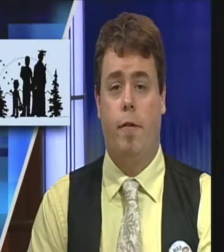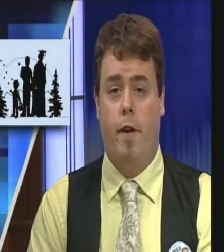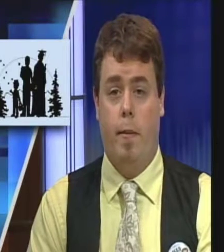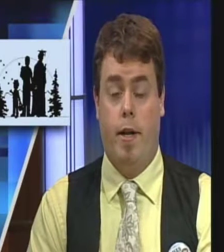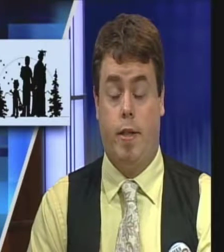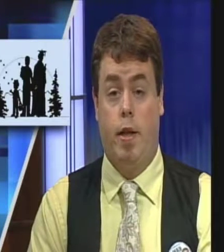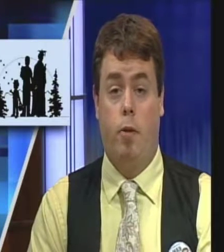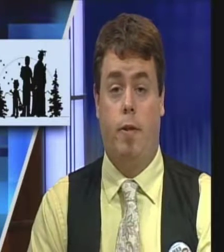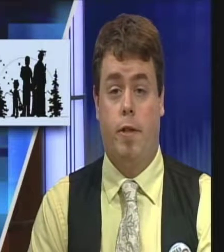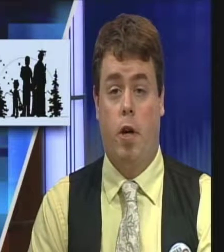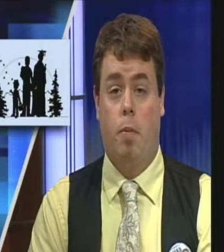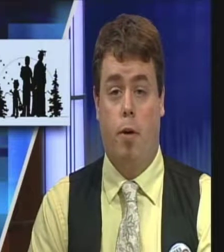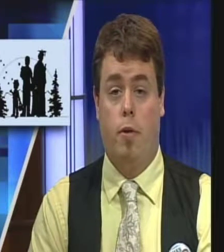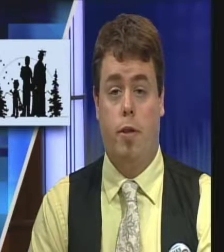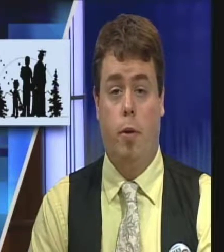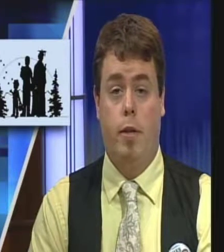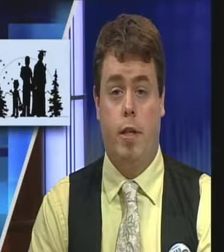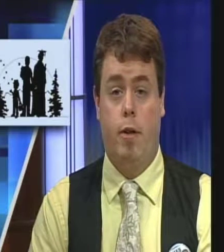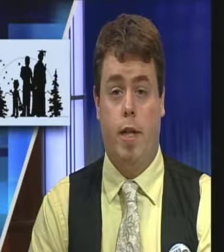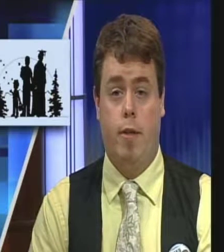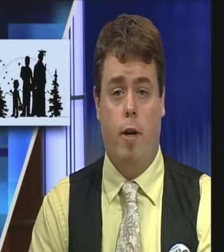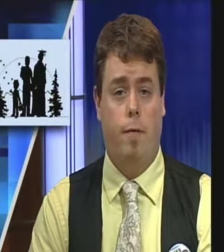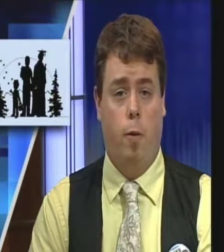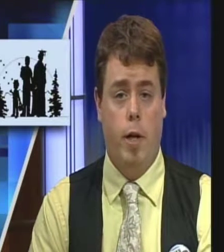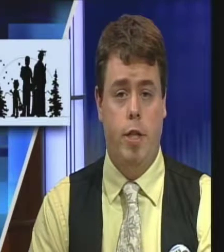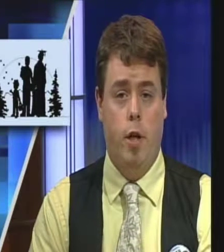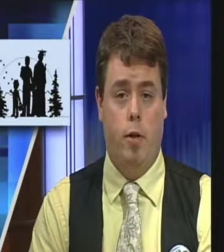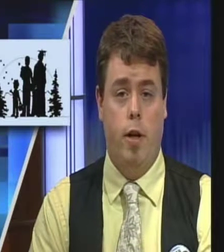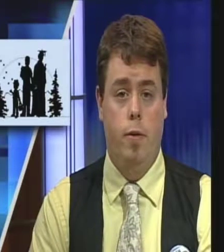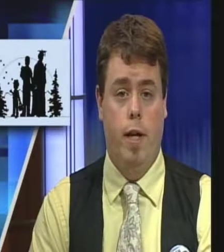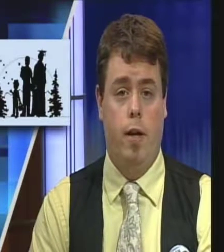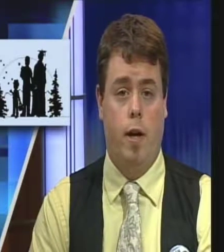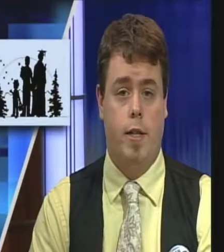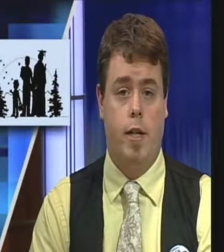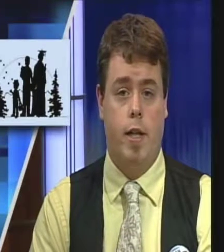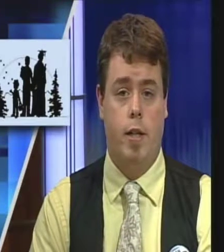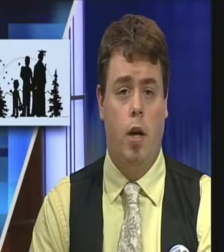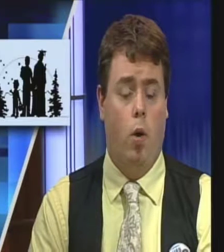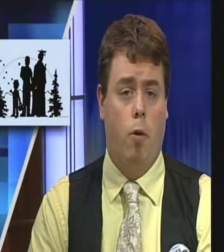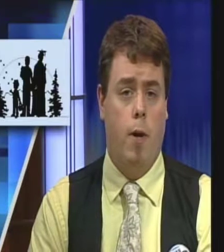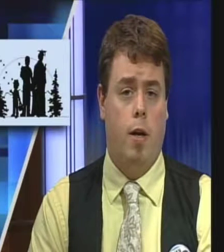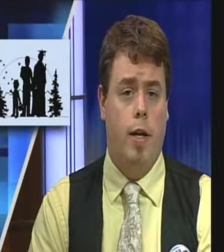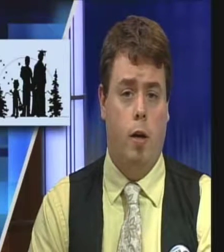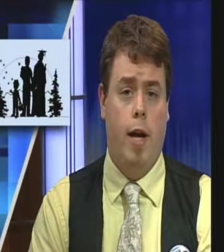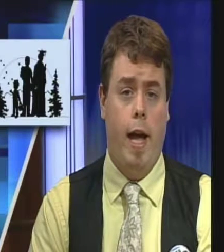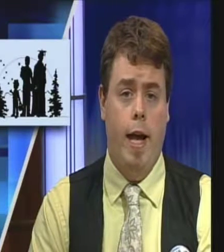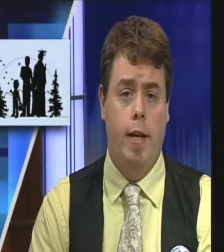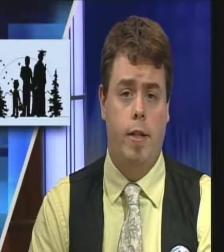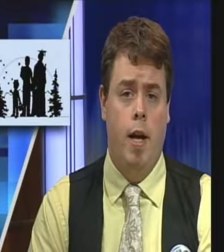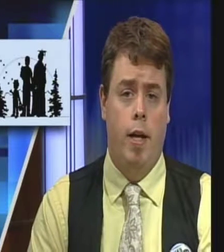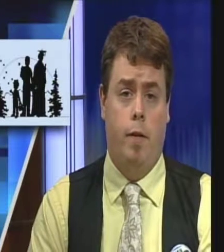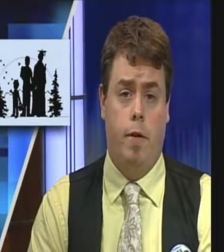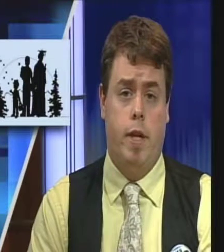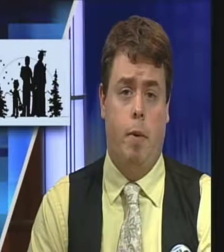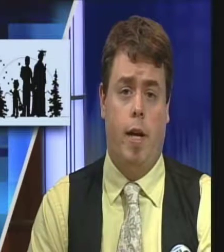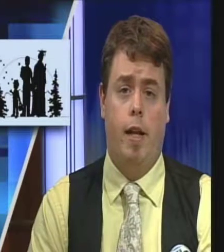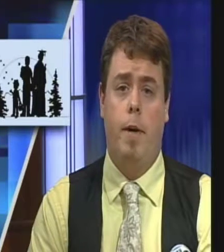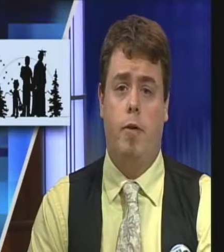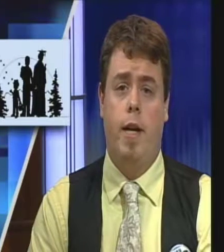The Fairbanks North Star Borough School District has around 40 children who need hearing assistance or wear hearing aids. University Park Elementary